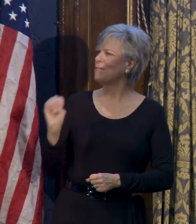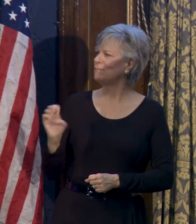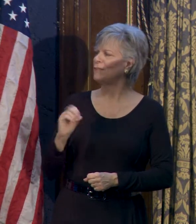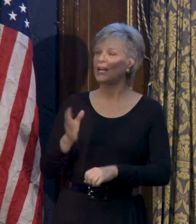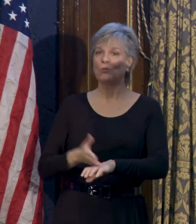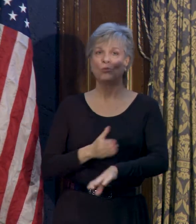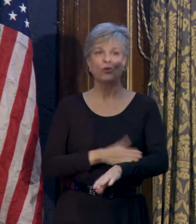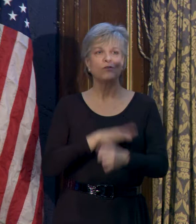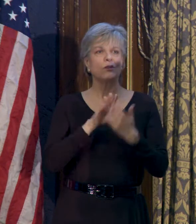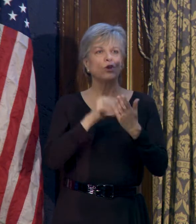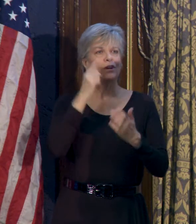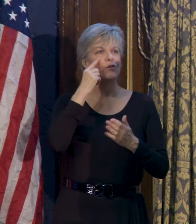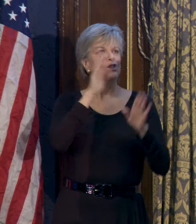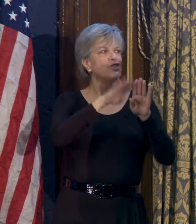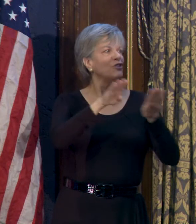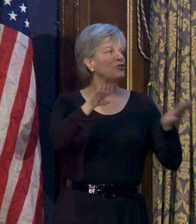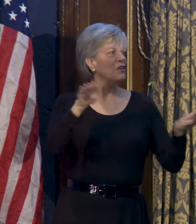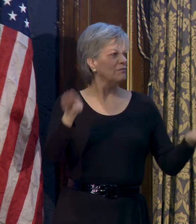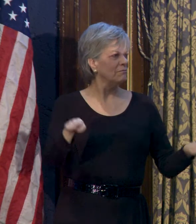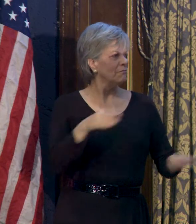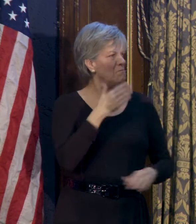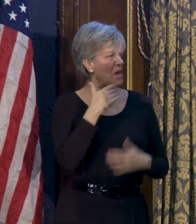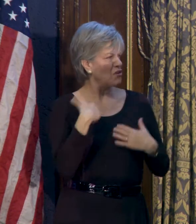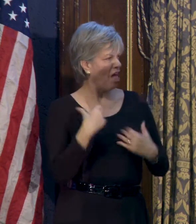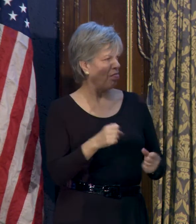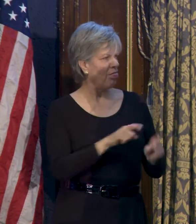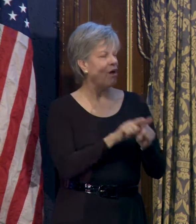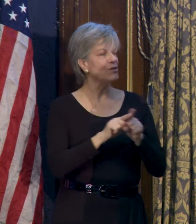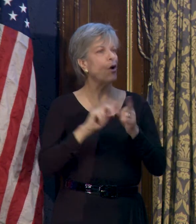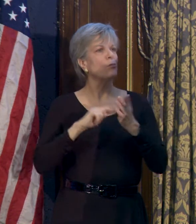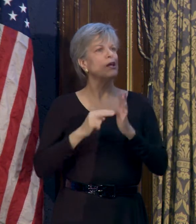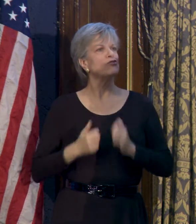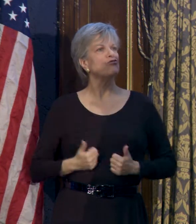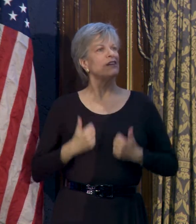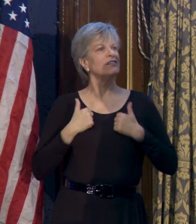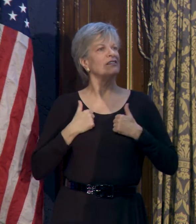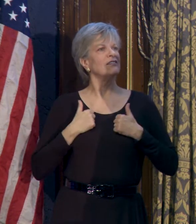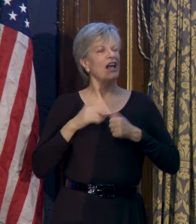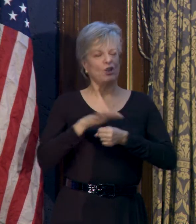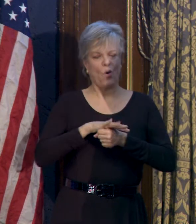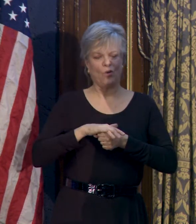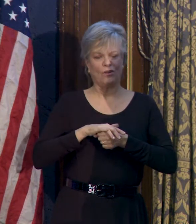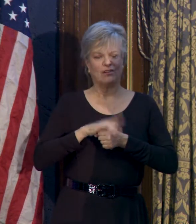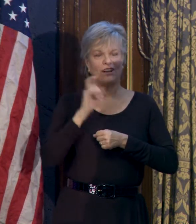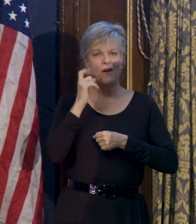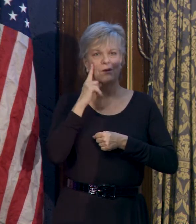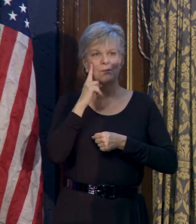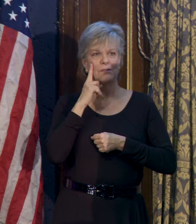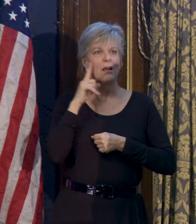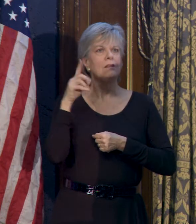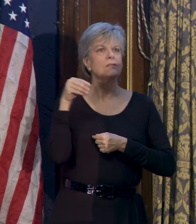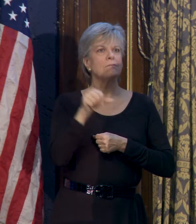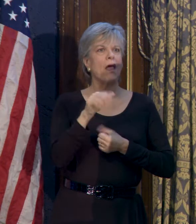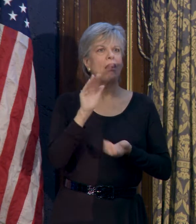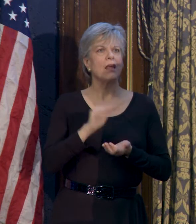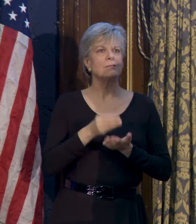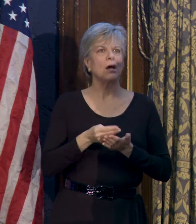learning for children. Better health also means residents and local governments spend less on health care.